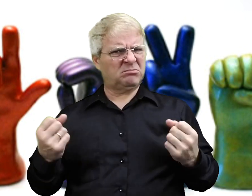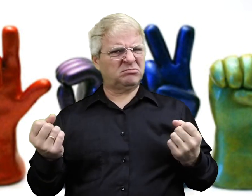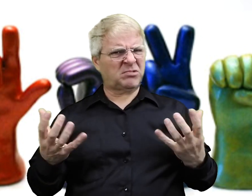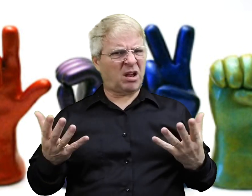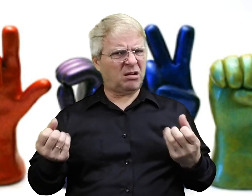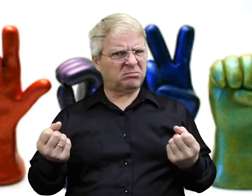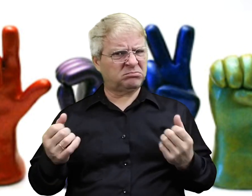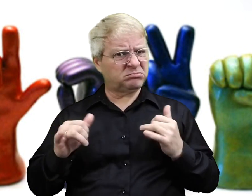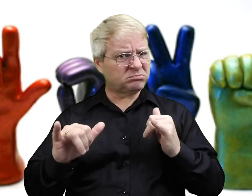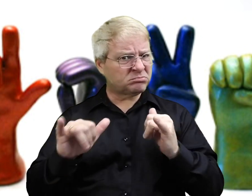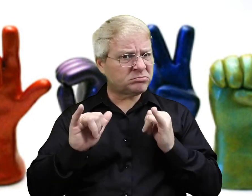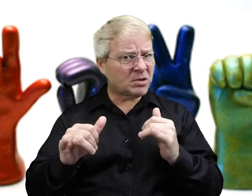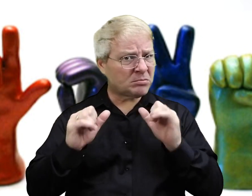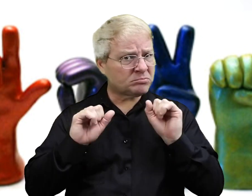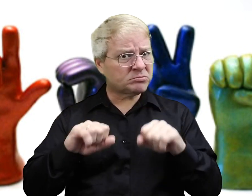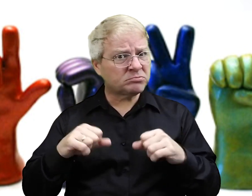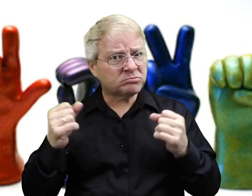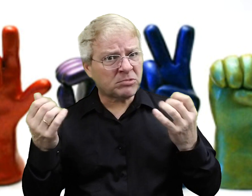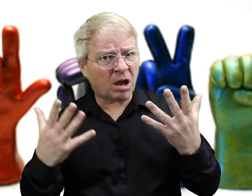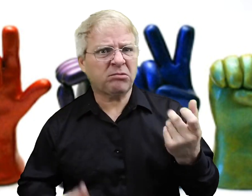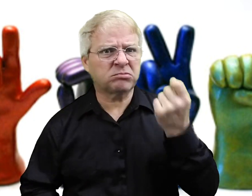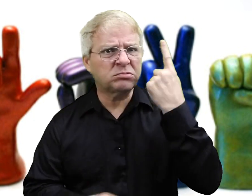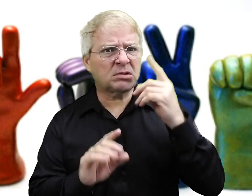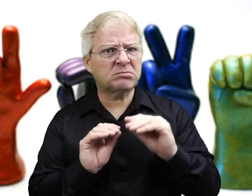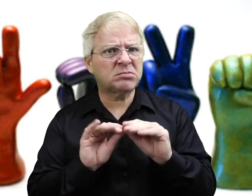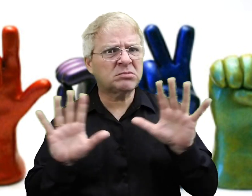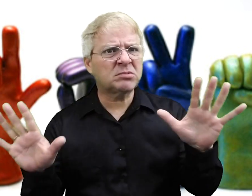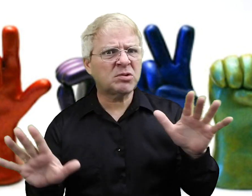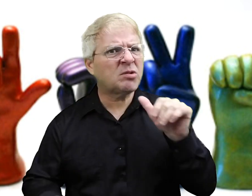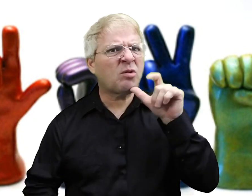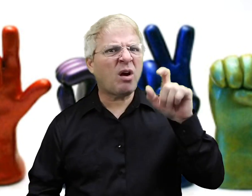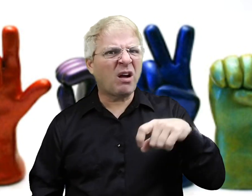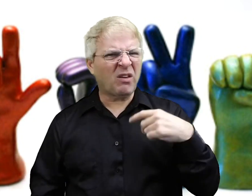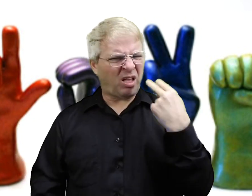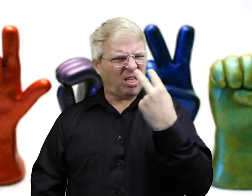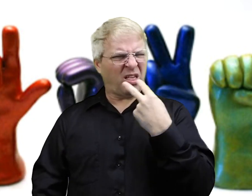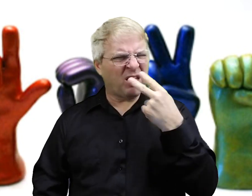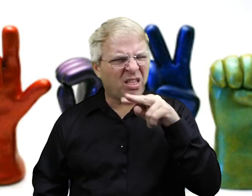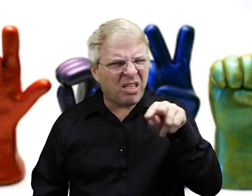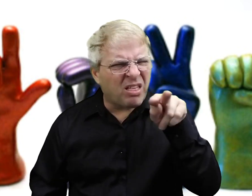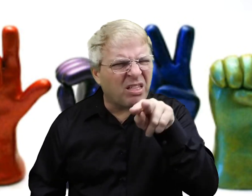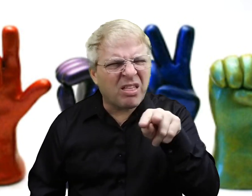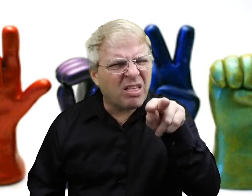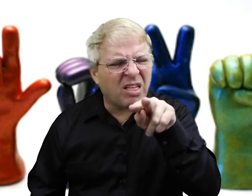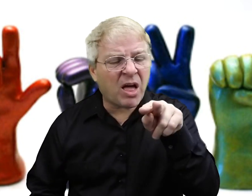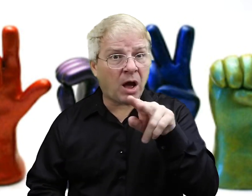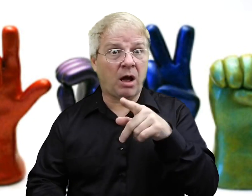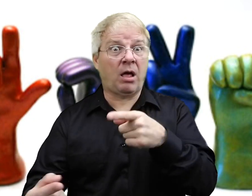read. Why should I when I can sign? And if we can both sign, we can understand each other clearly. We don't have to depend on